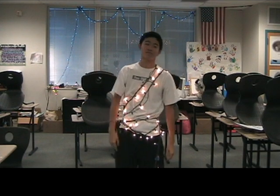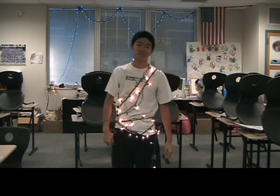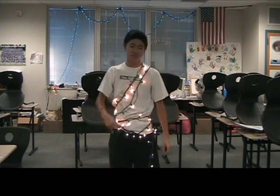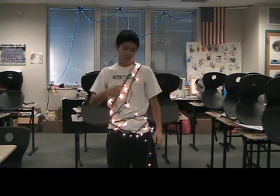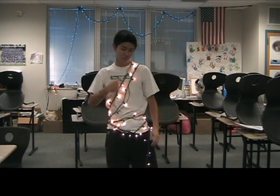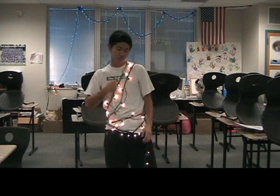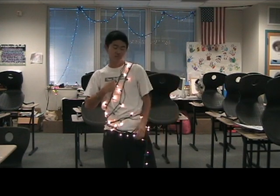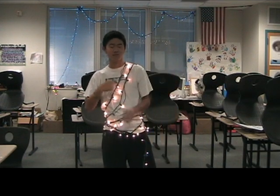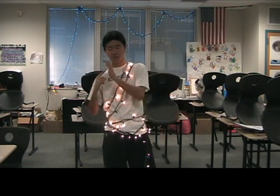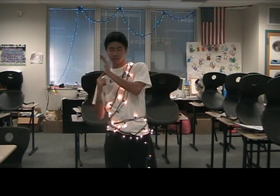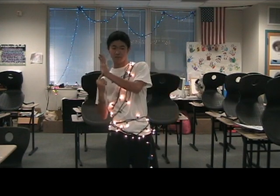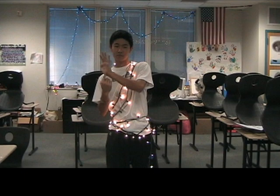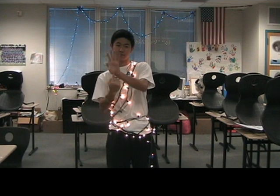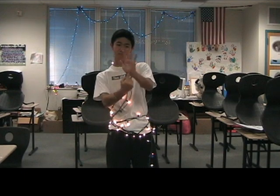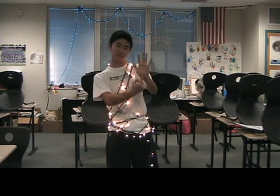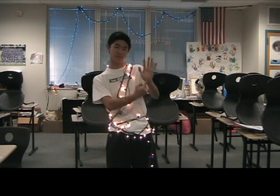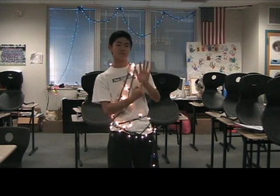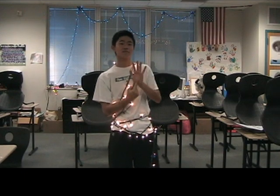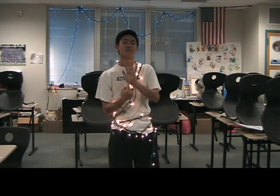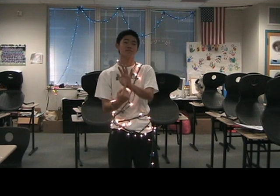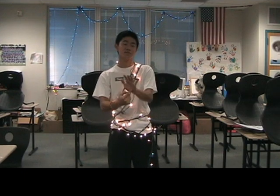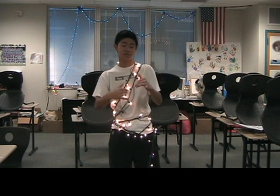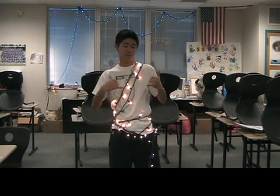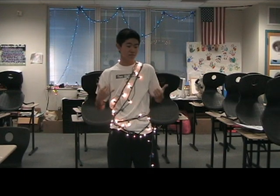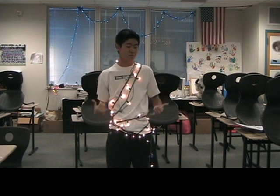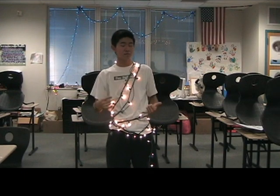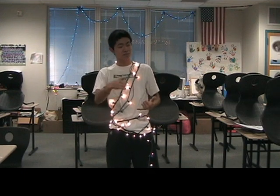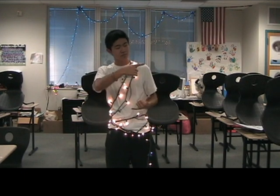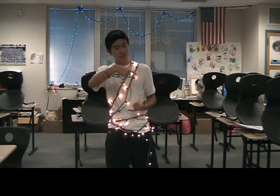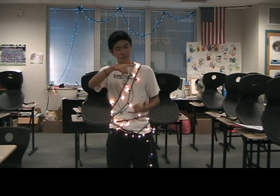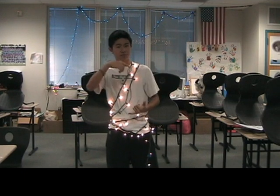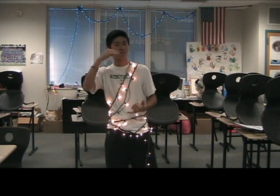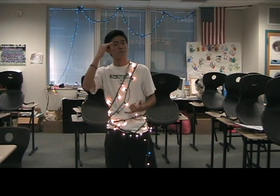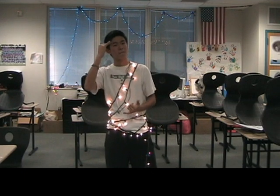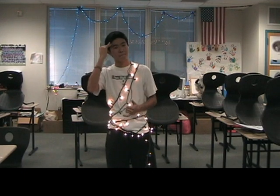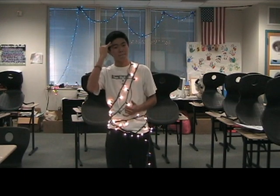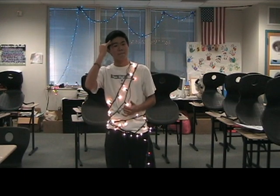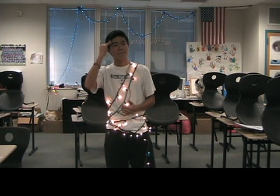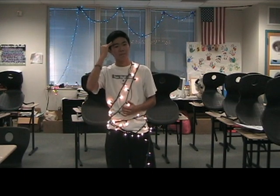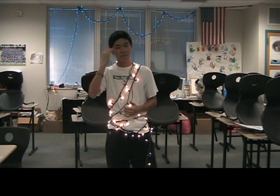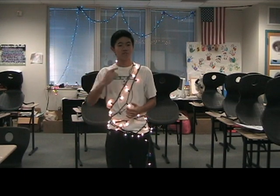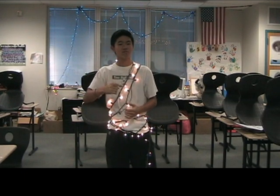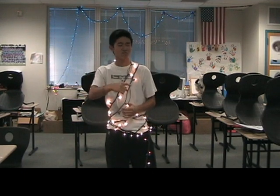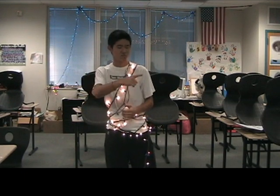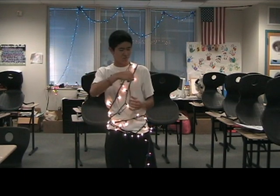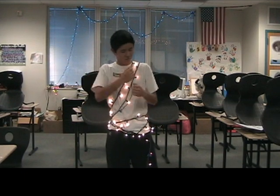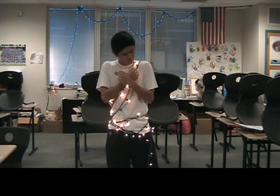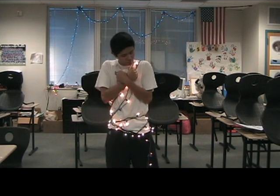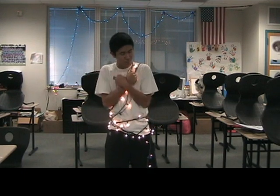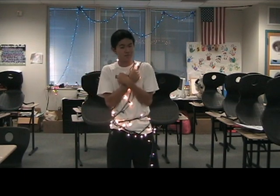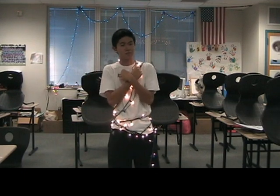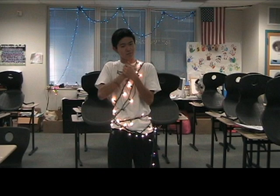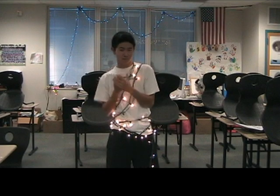gonna show them, so they will know then Their love will grow